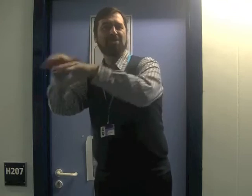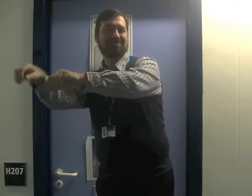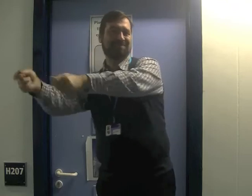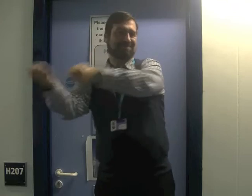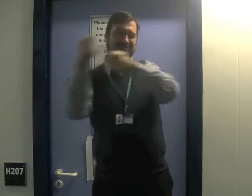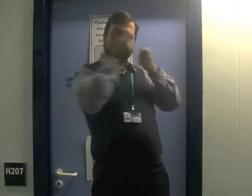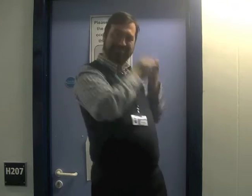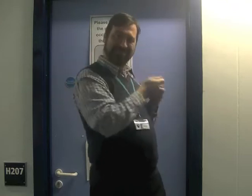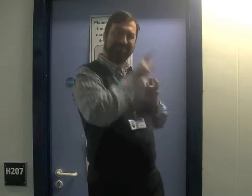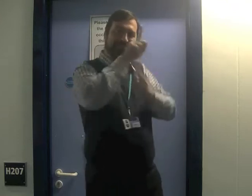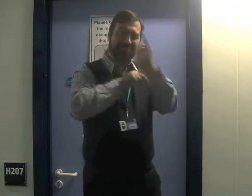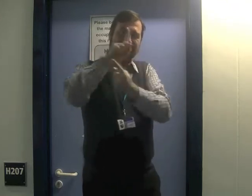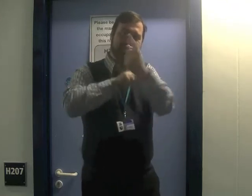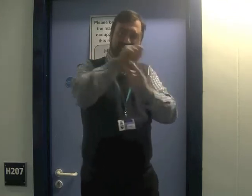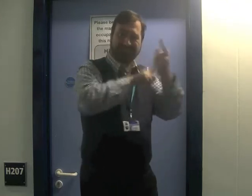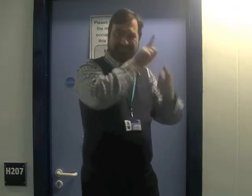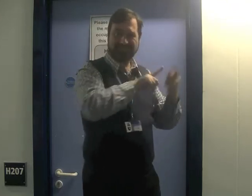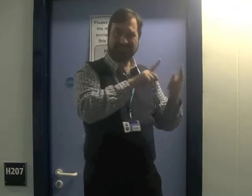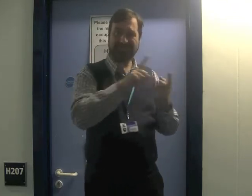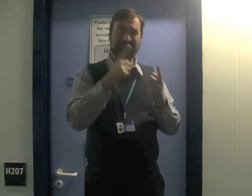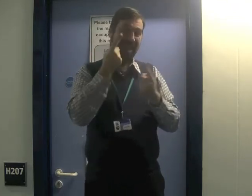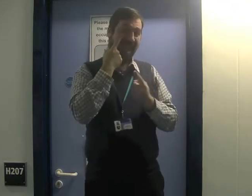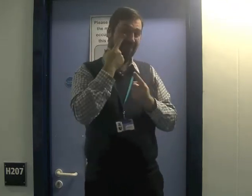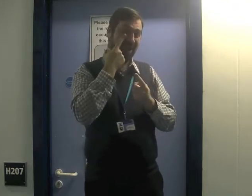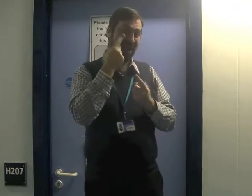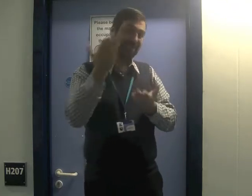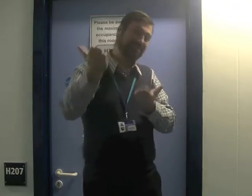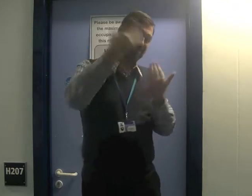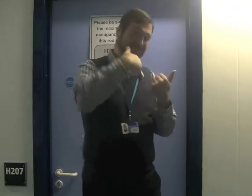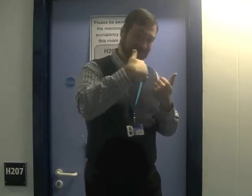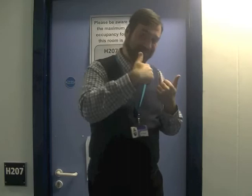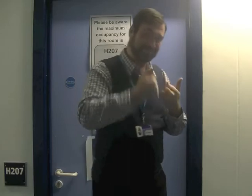away from mainstream classes. Come and have a look.